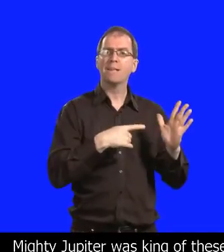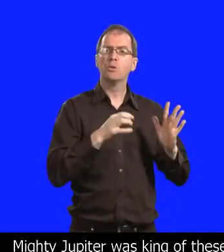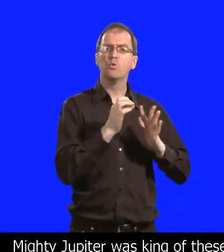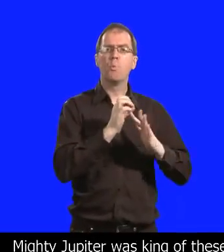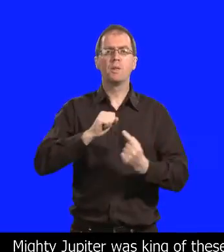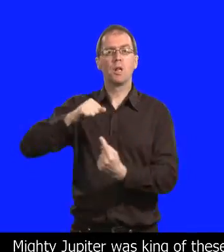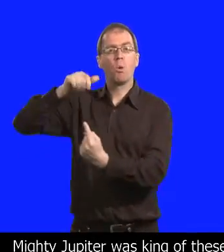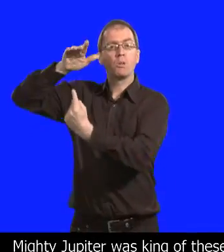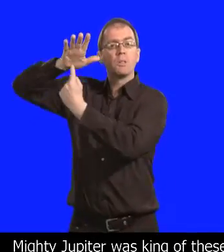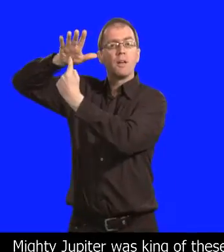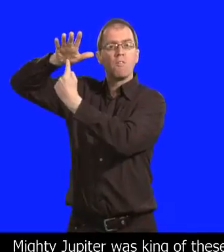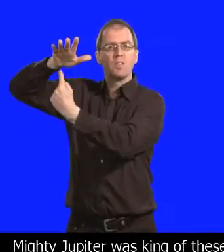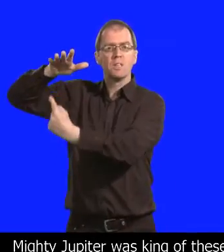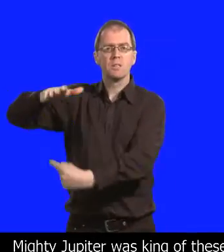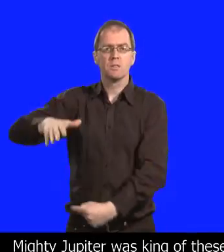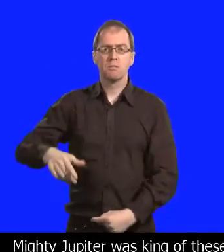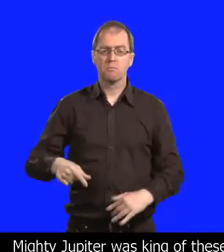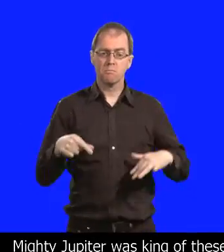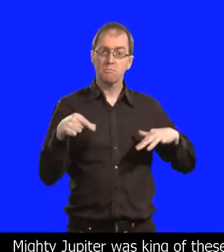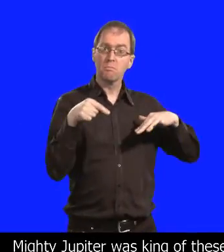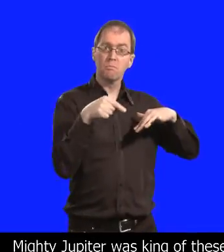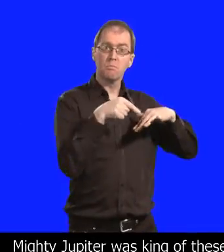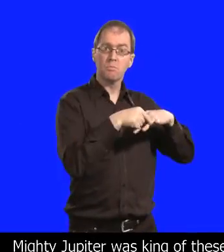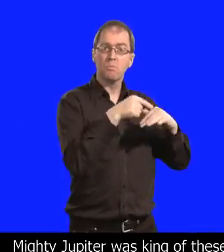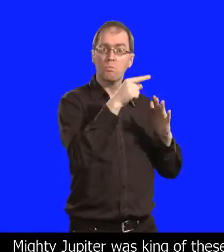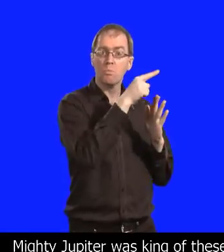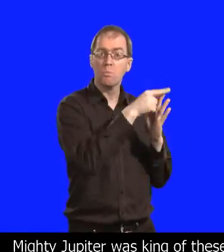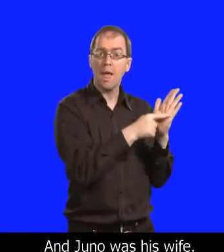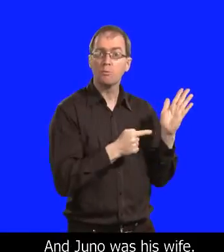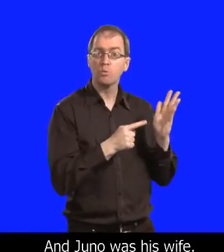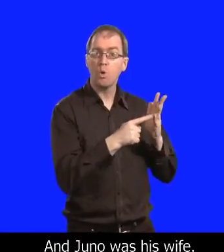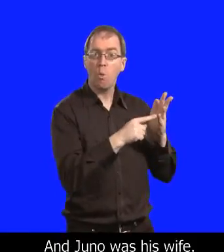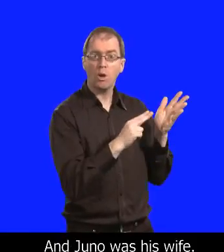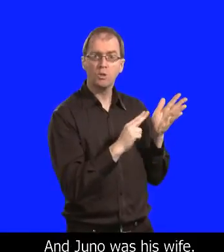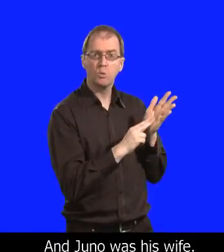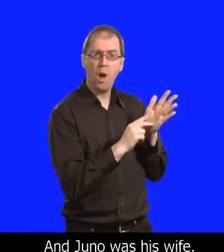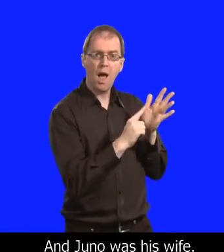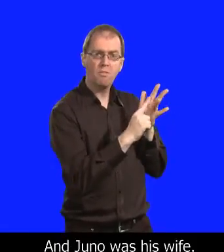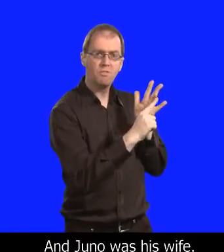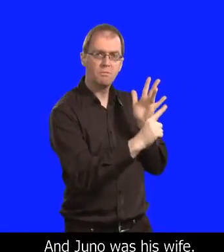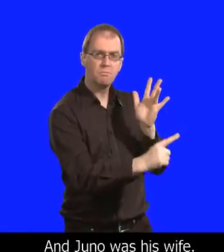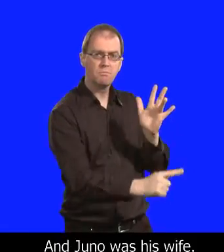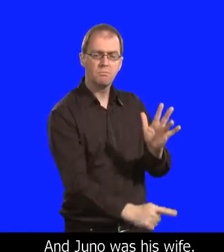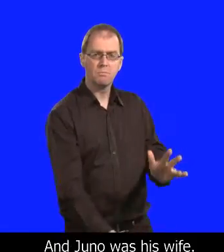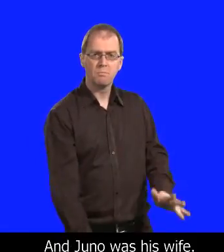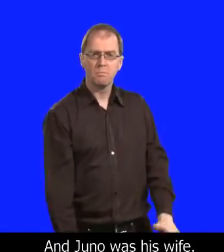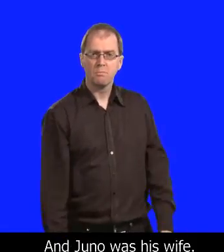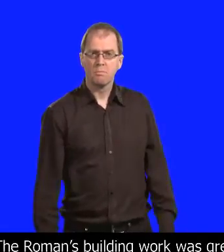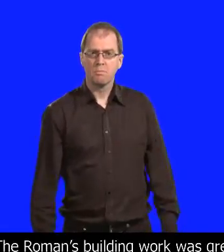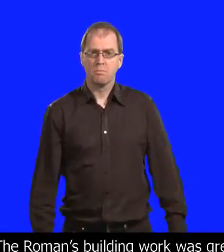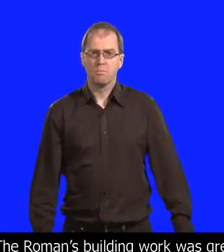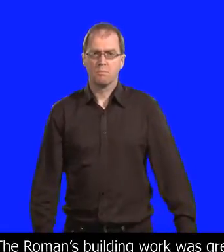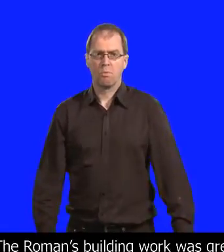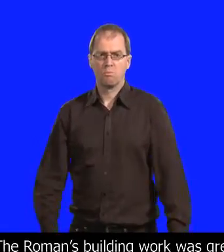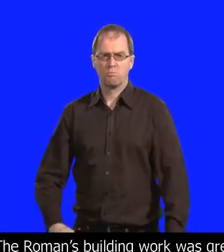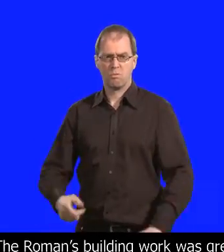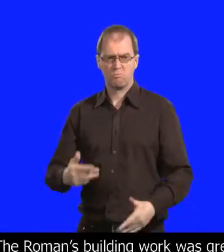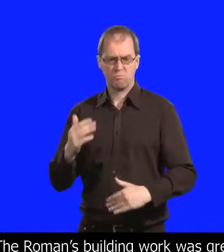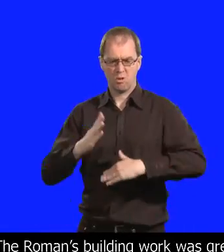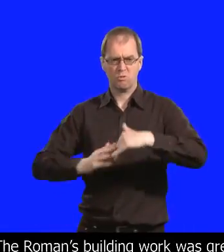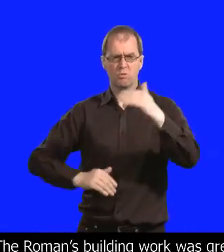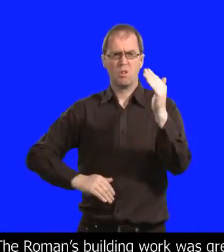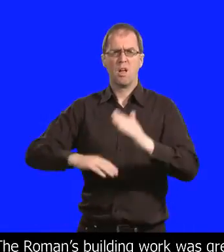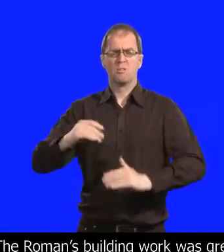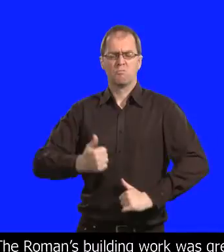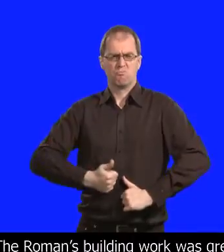Mighty Jupiter was king of these, and Juno was his wife. The Romans'